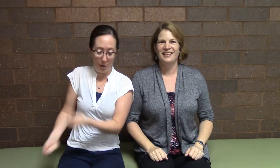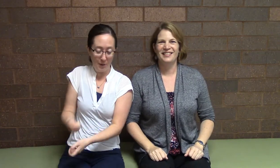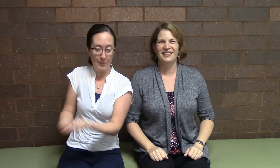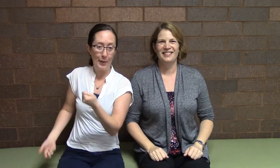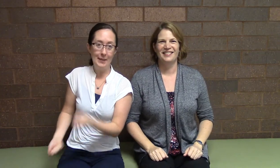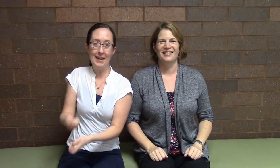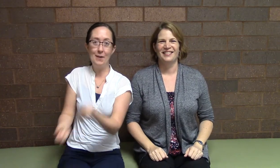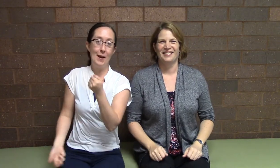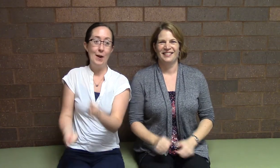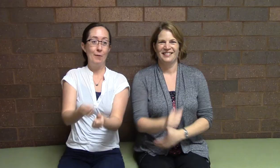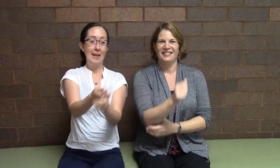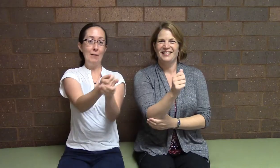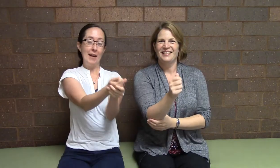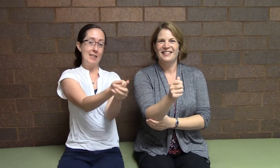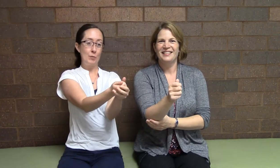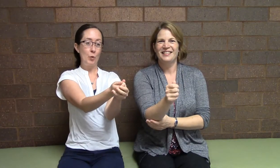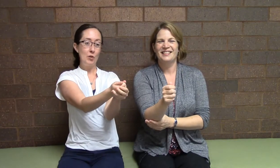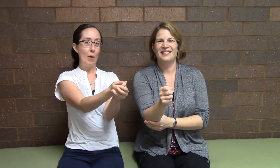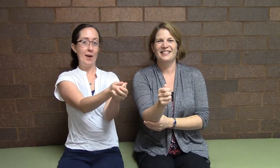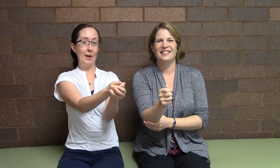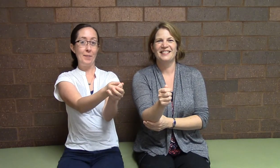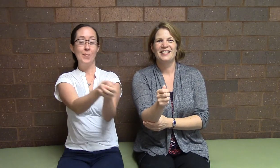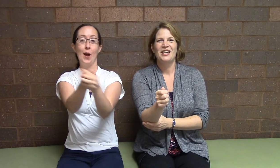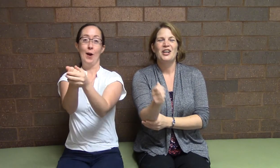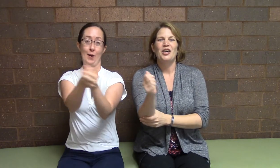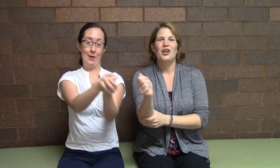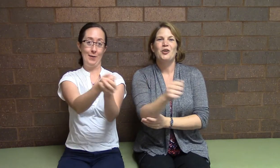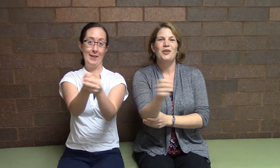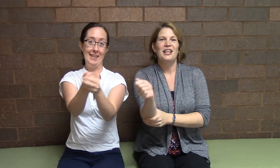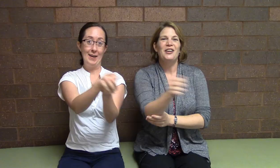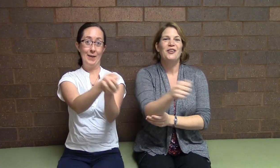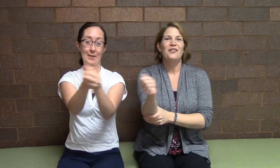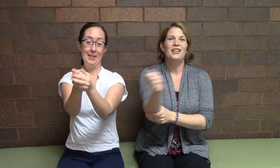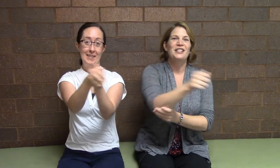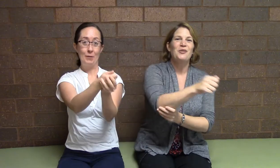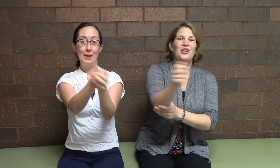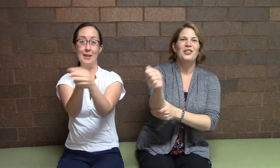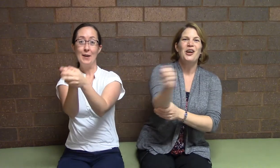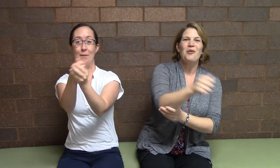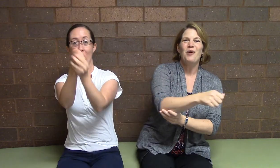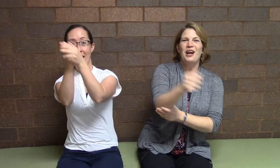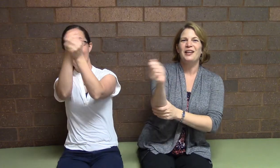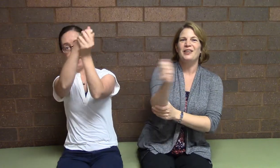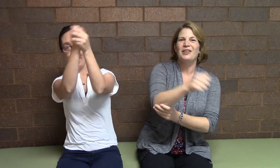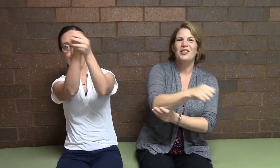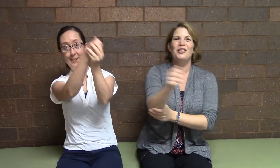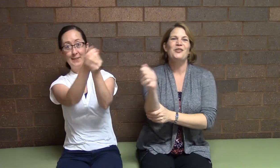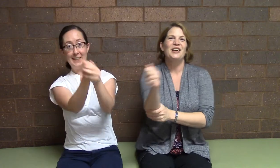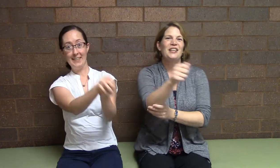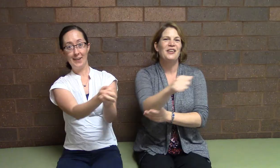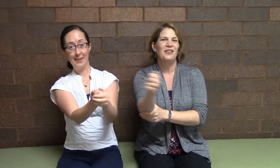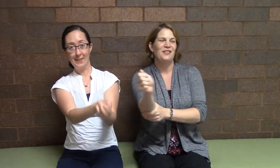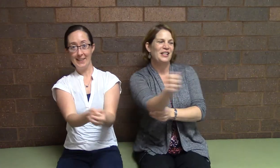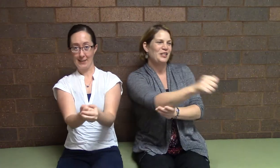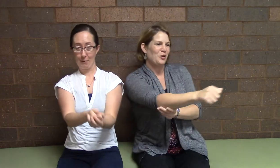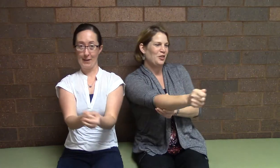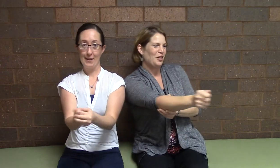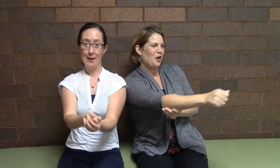hose, pull it out. Ready? gotta squirt the water. Hurry, hurry, squirt the water. Hurry, hurry, squirt the